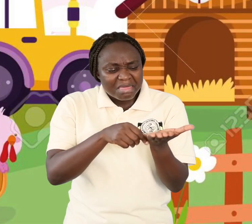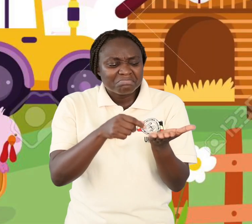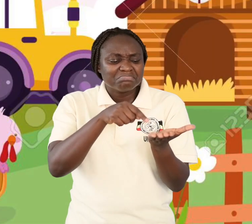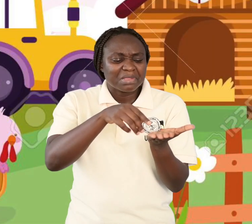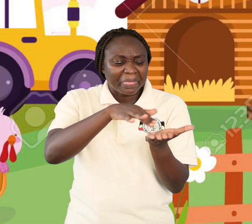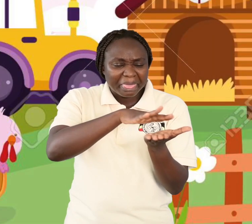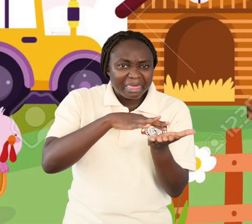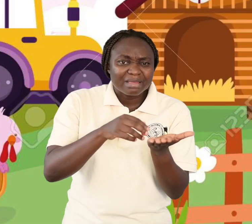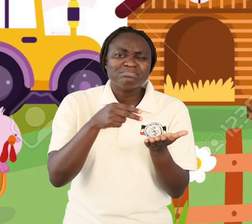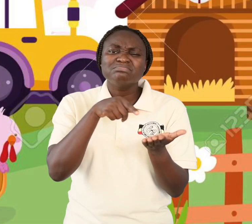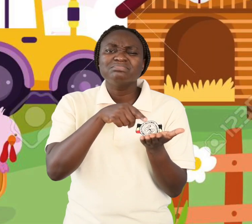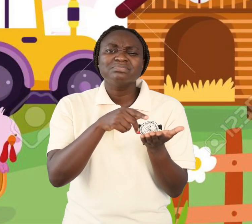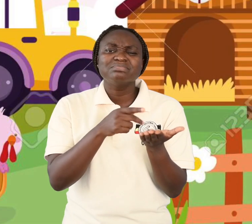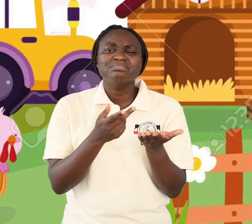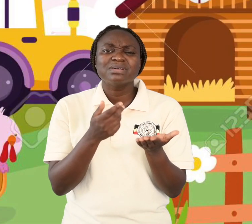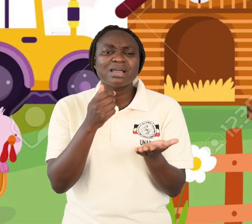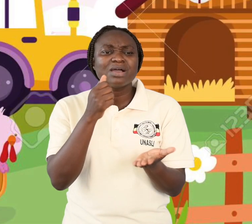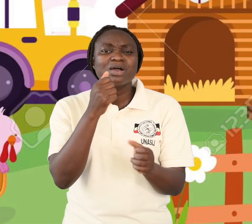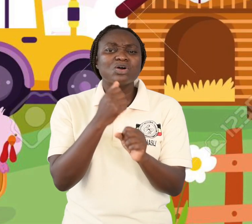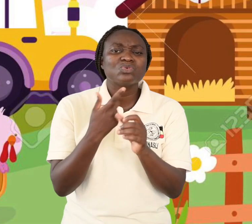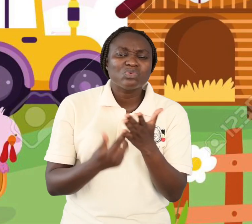How are we going to do that?